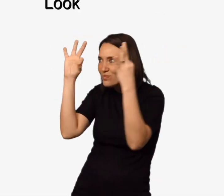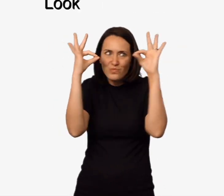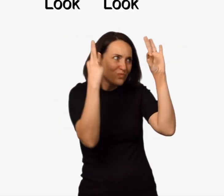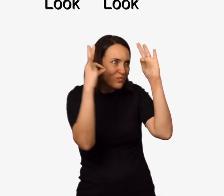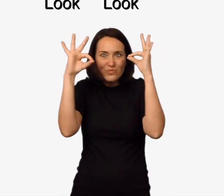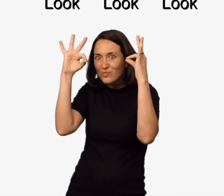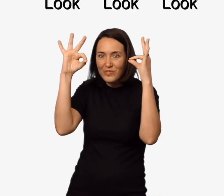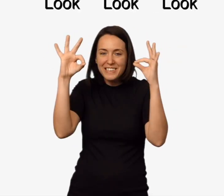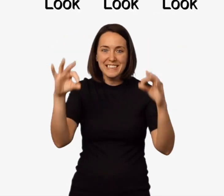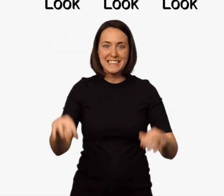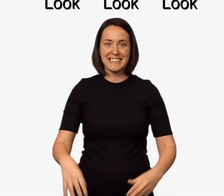look, look, look.